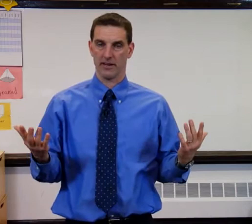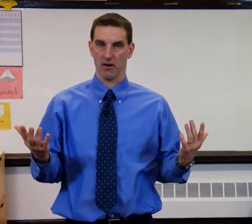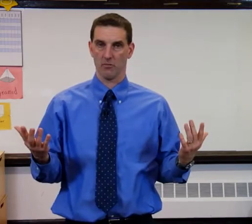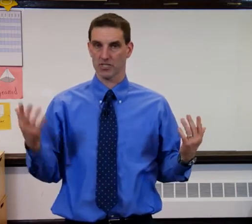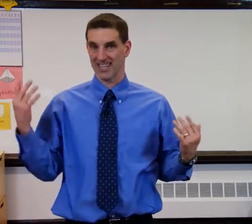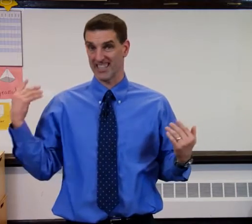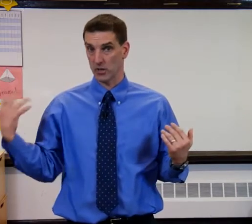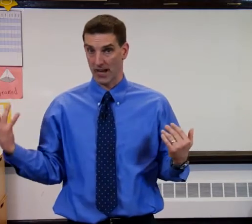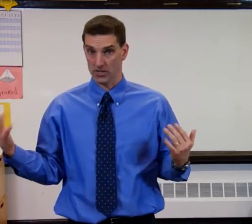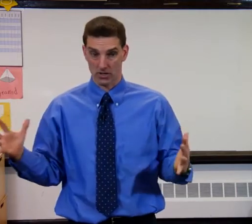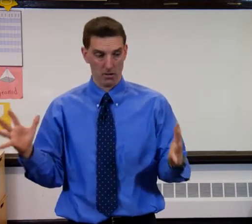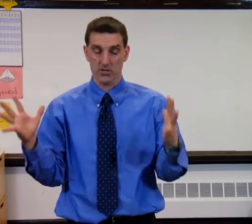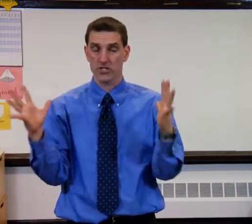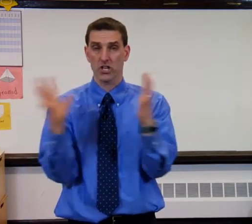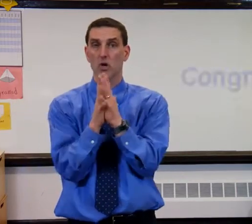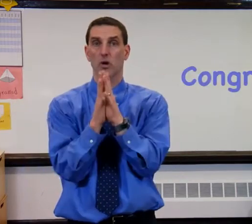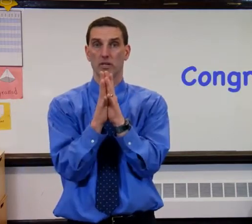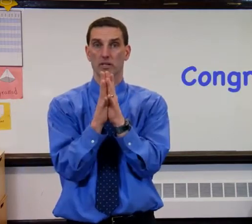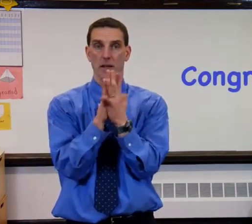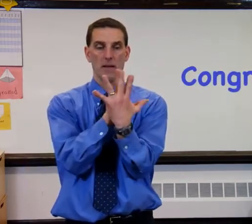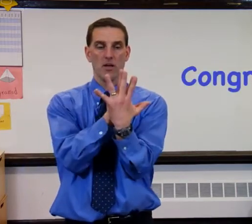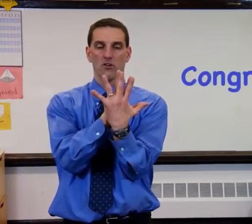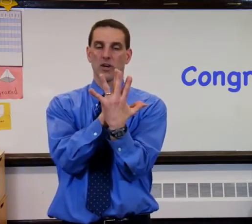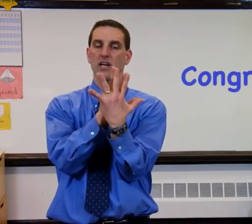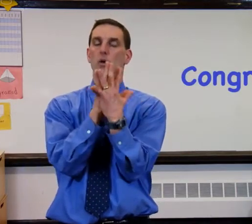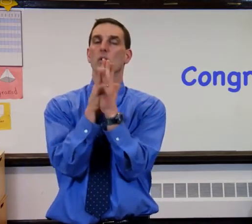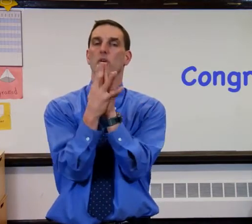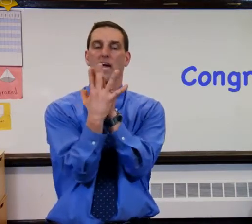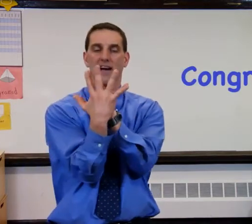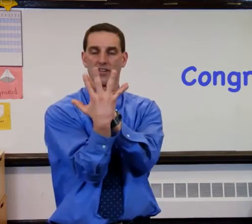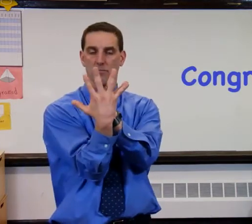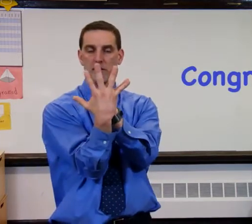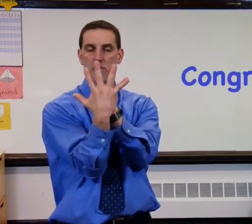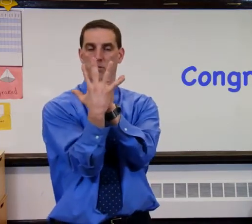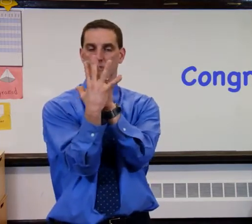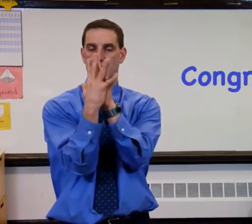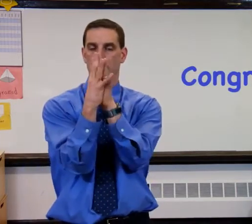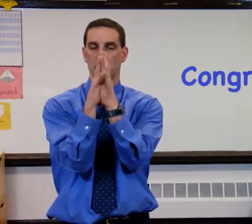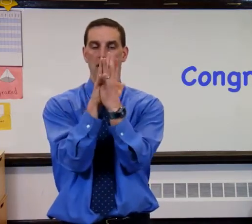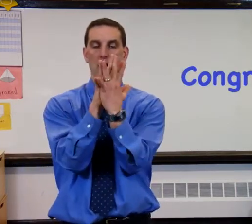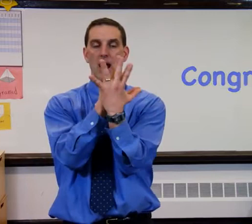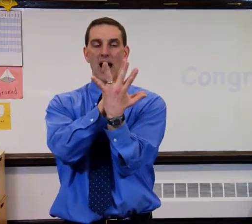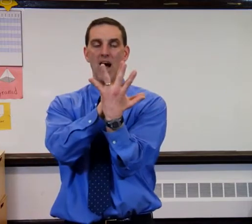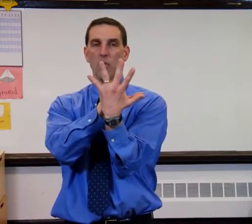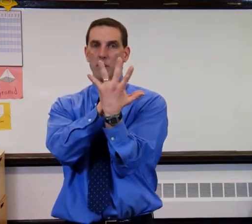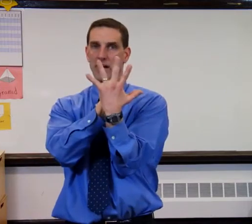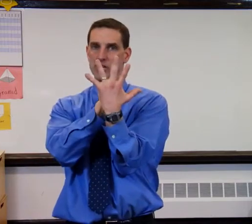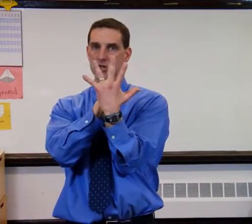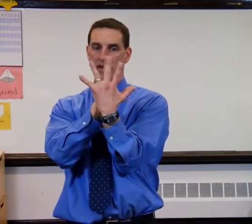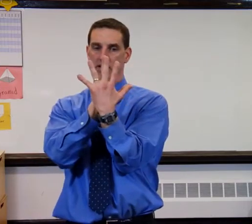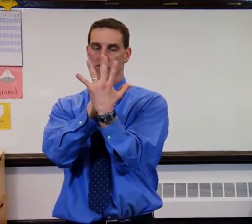know, besides irrational numbers, is congruent. So here we really have to be more specific about how we might translate